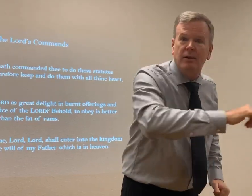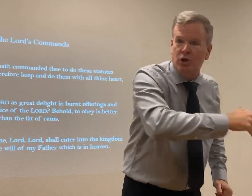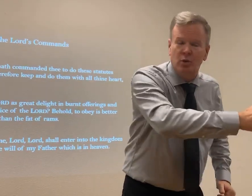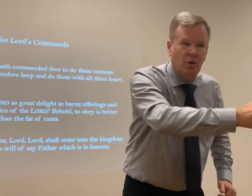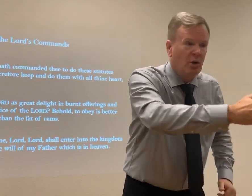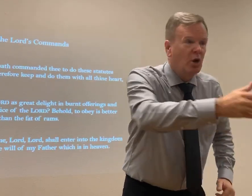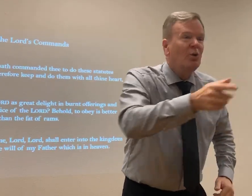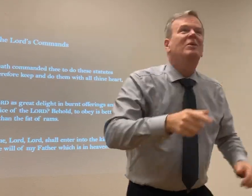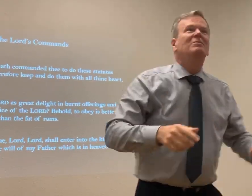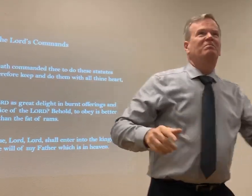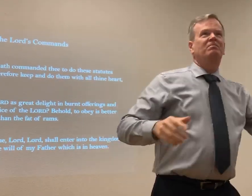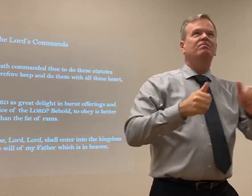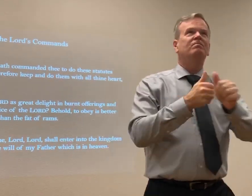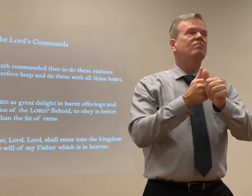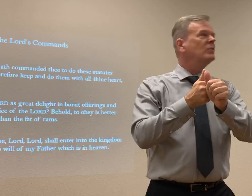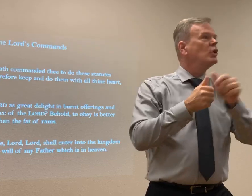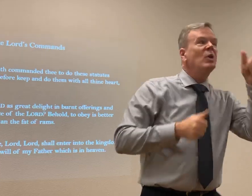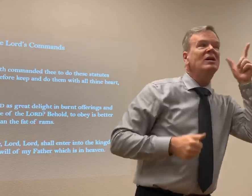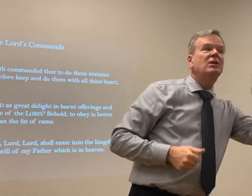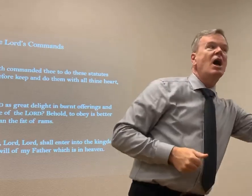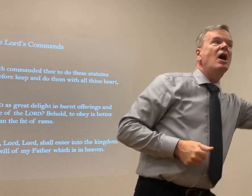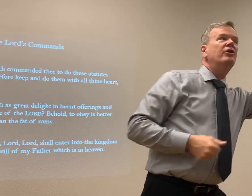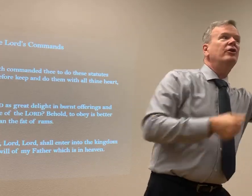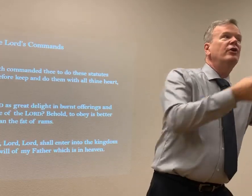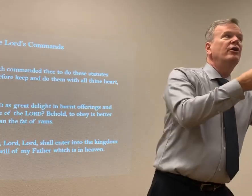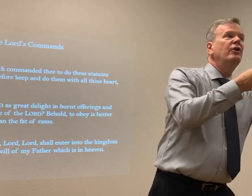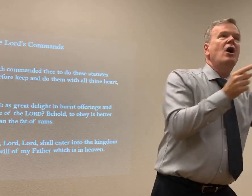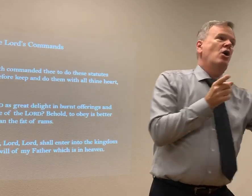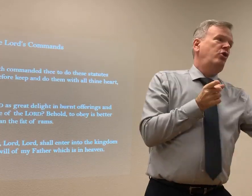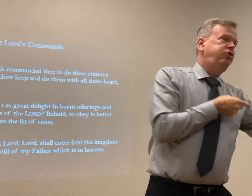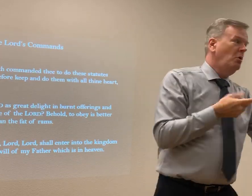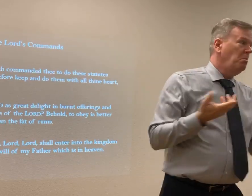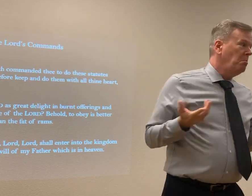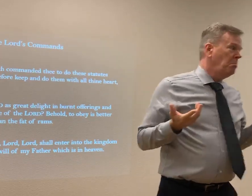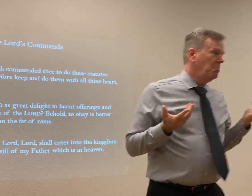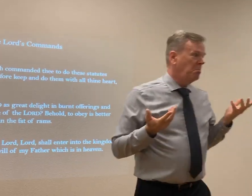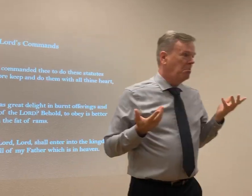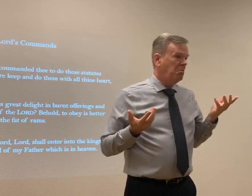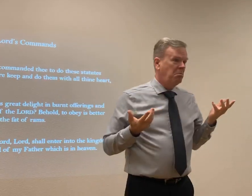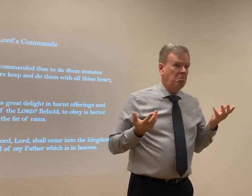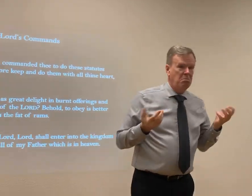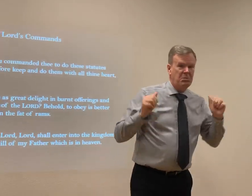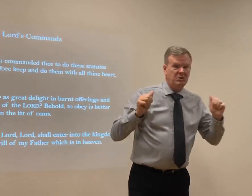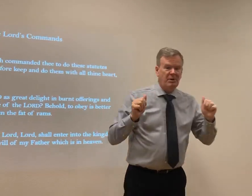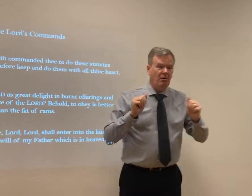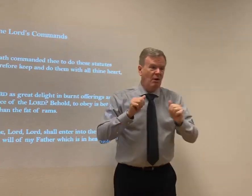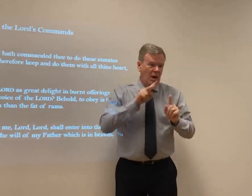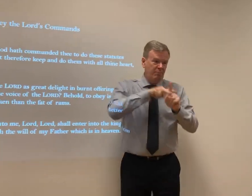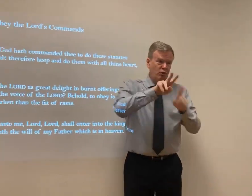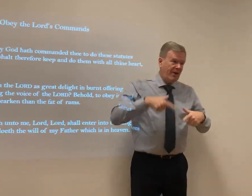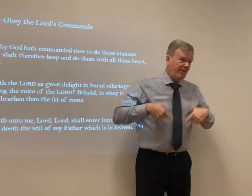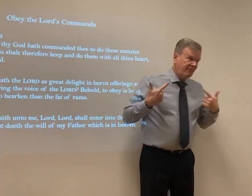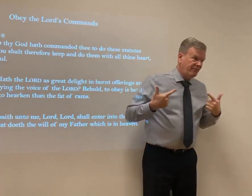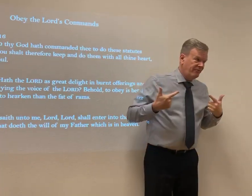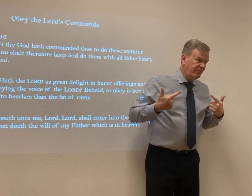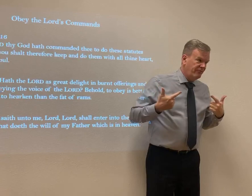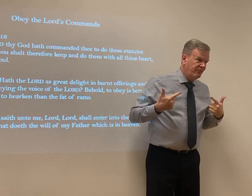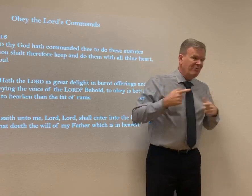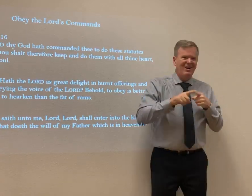In Abraham's situation, in your situation, it might be similar in a certain aspect. You listen to another person. You listen to God. You need to be listening to God. Because